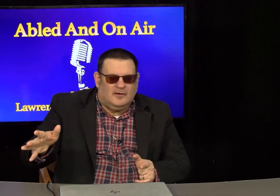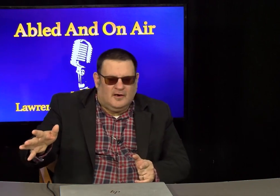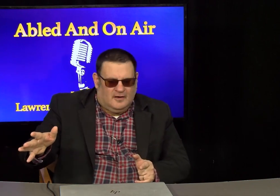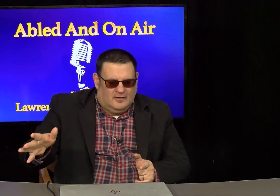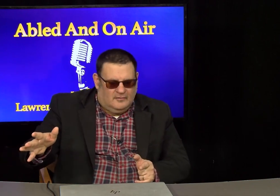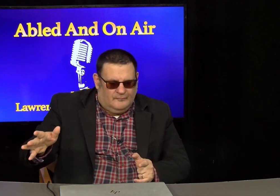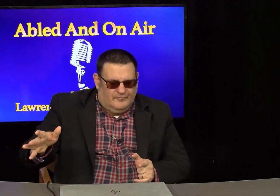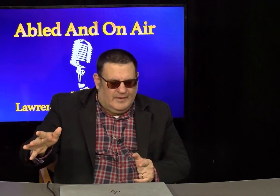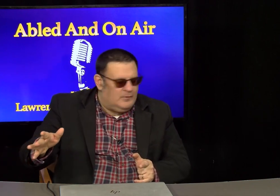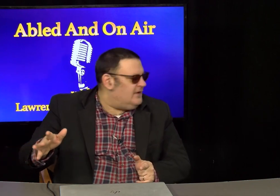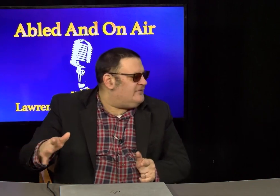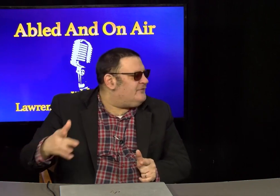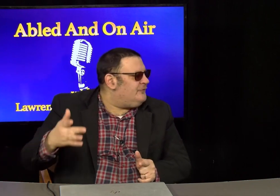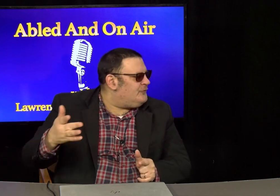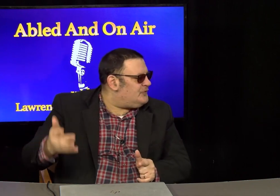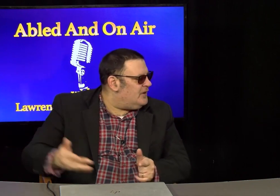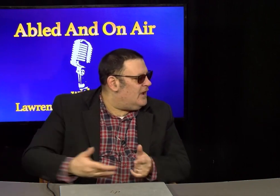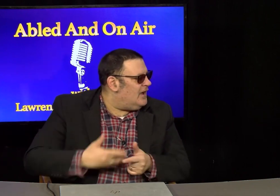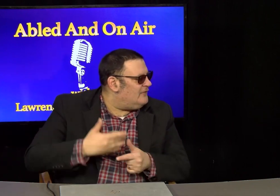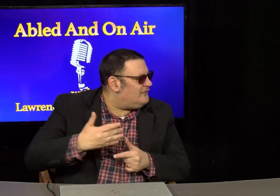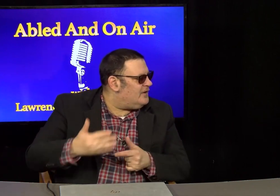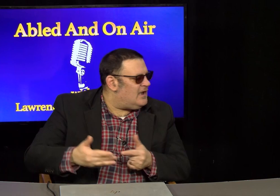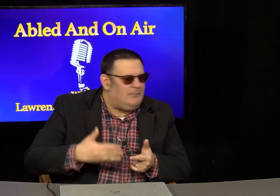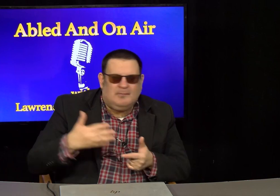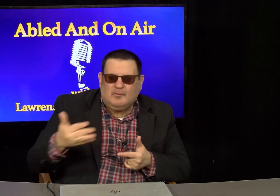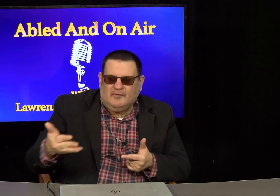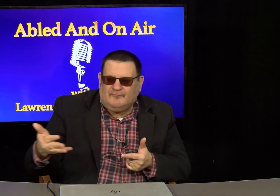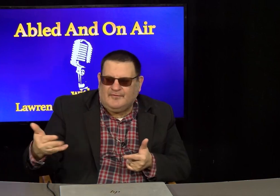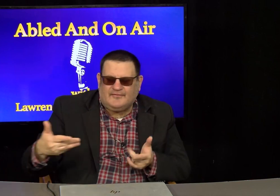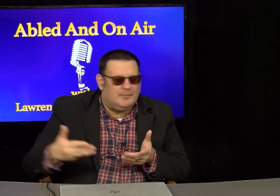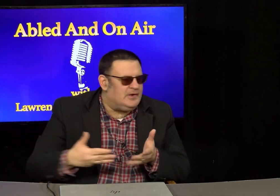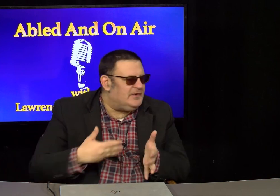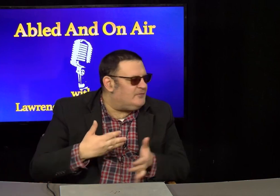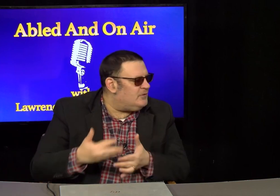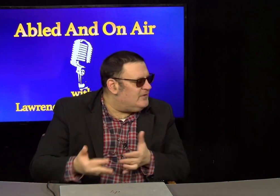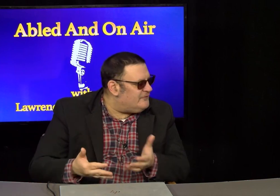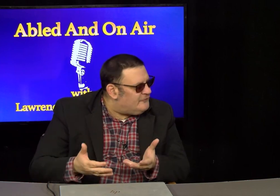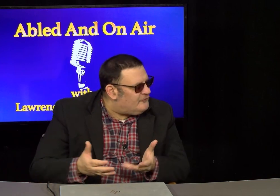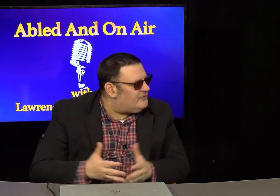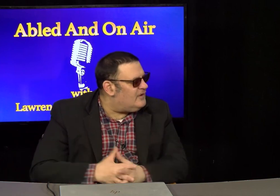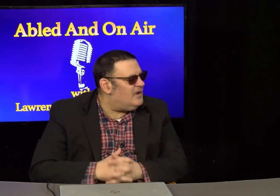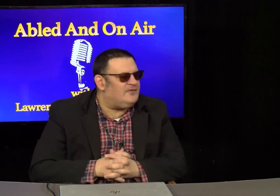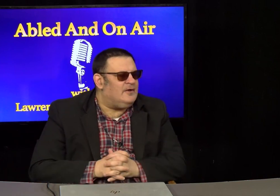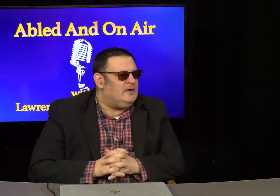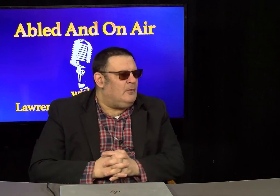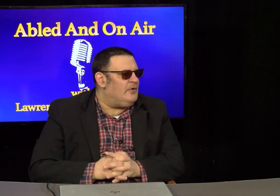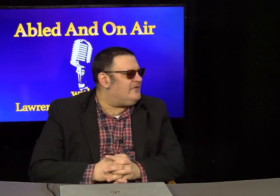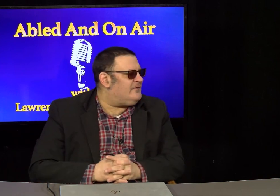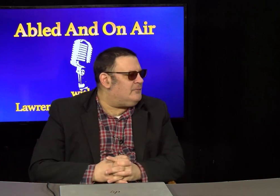they were institutionalized. A lot of people with disabilities were institutionalized. What are some